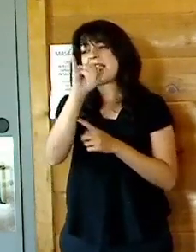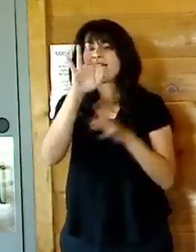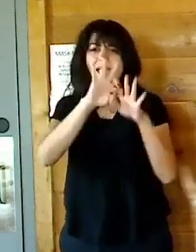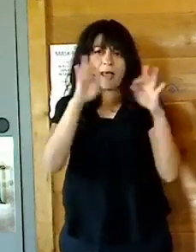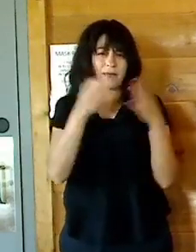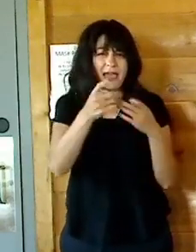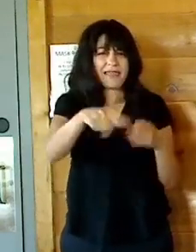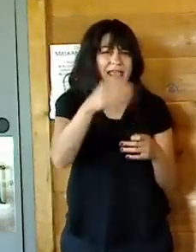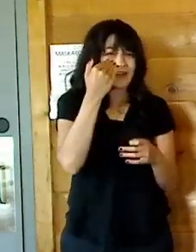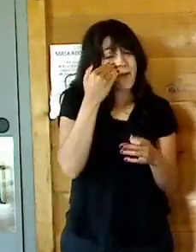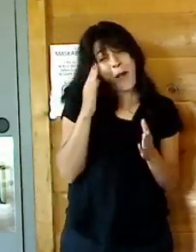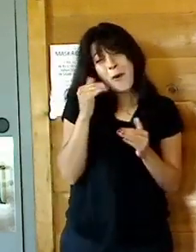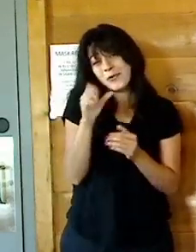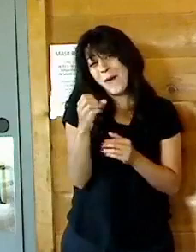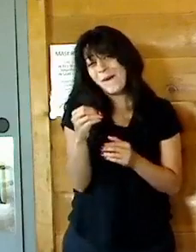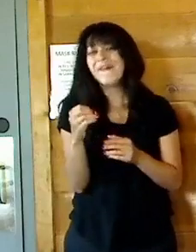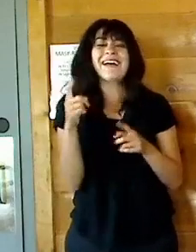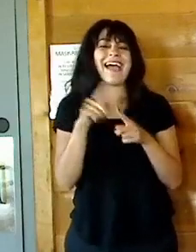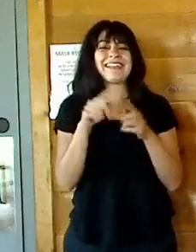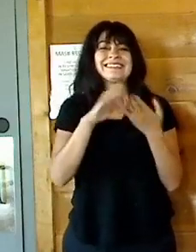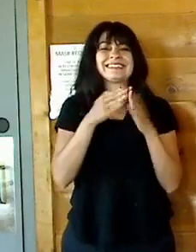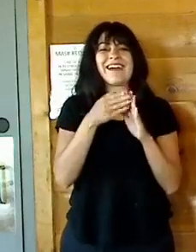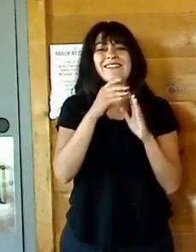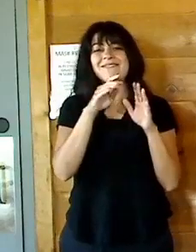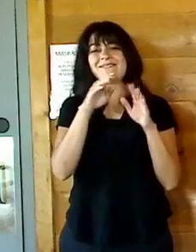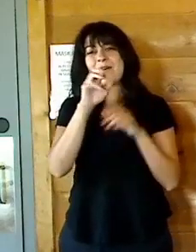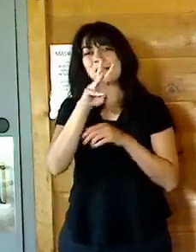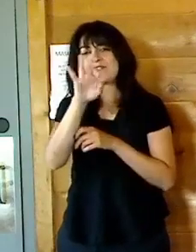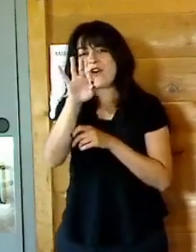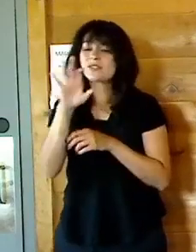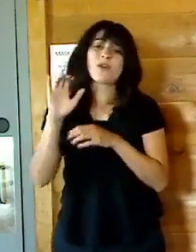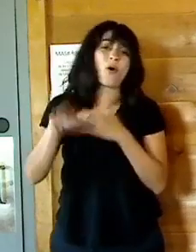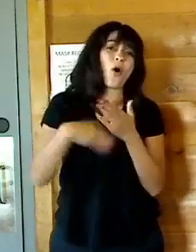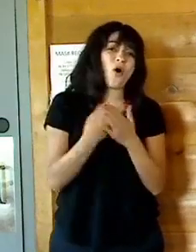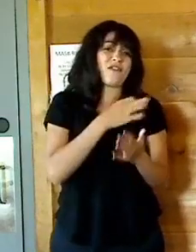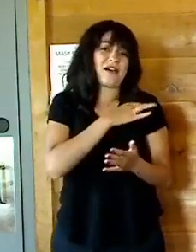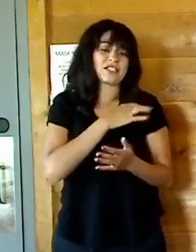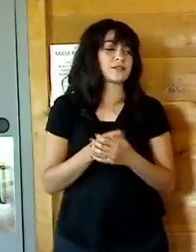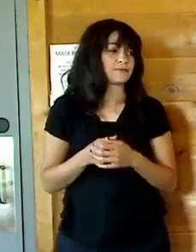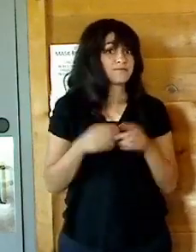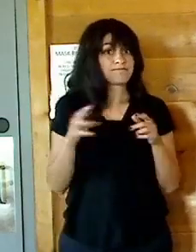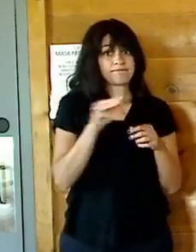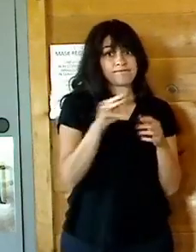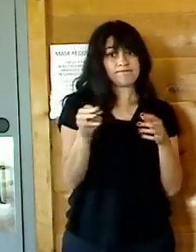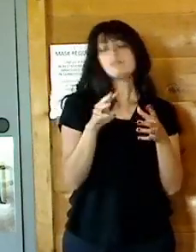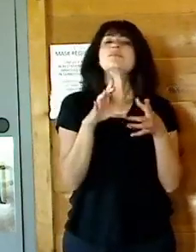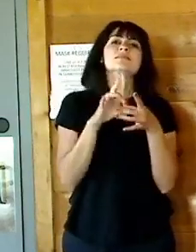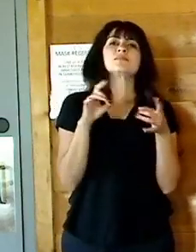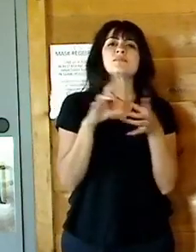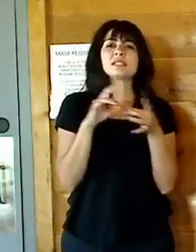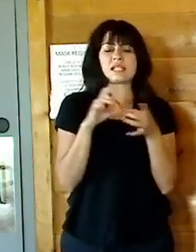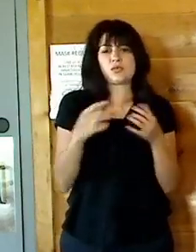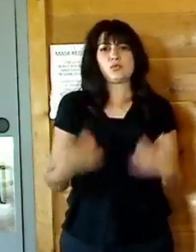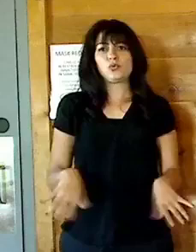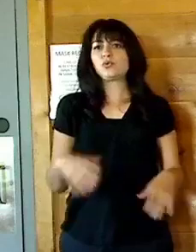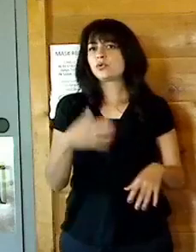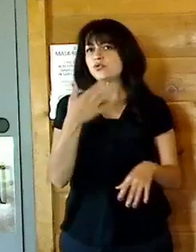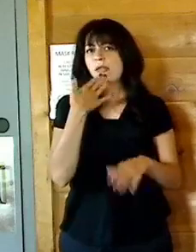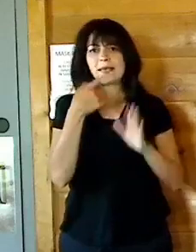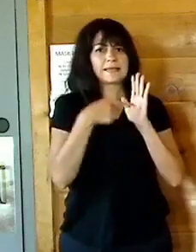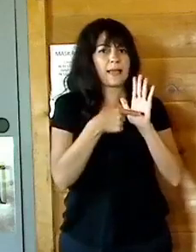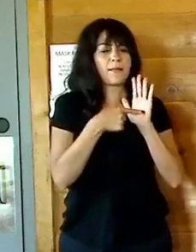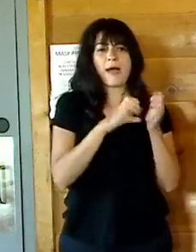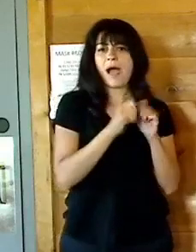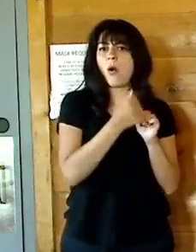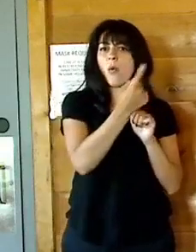and I hope they do at least. And town of Wappinger Little League and all the volunteers out there. We are very thankful to them and it's a real example of how one person can